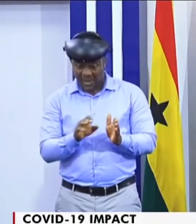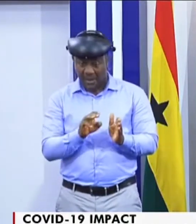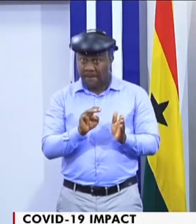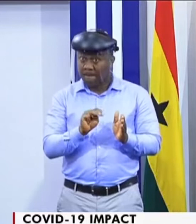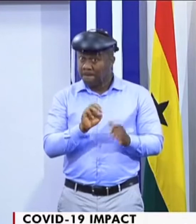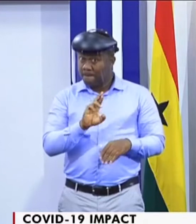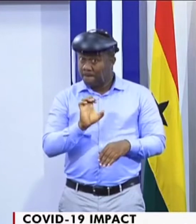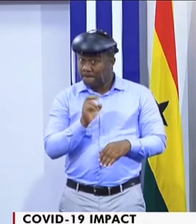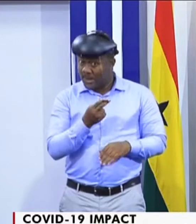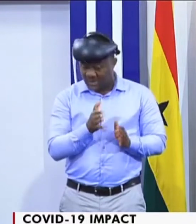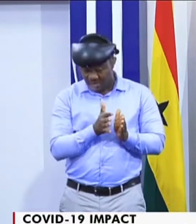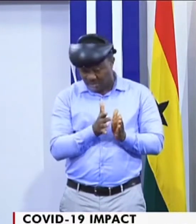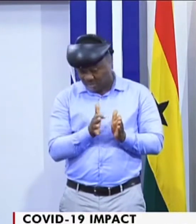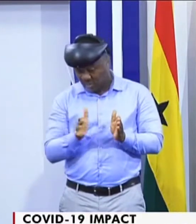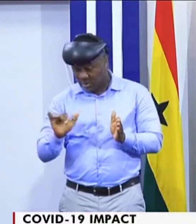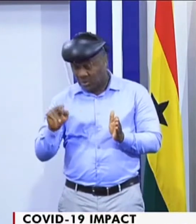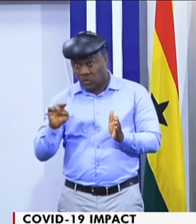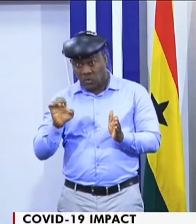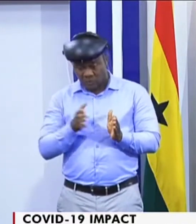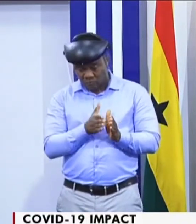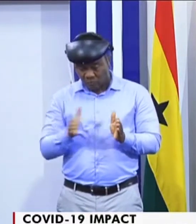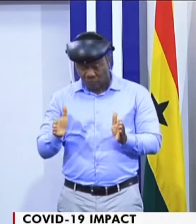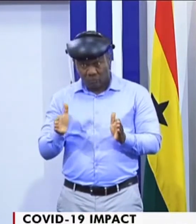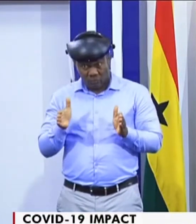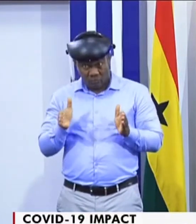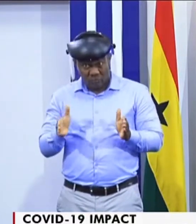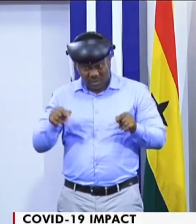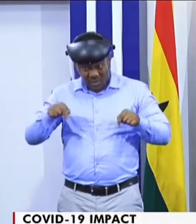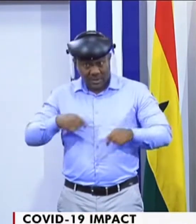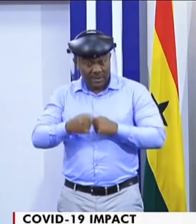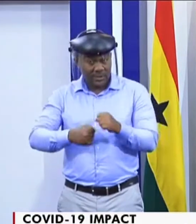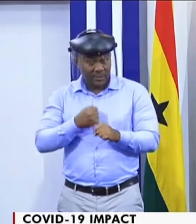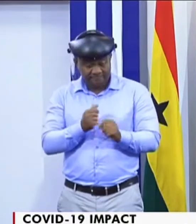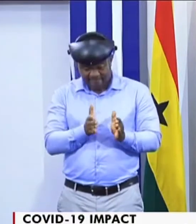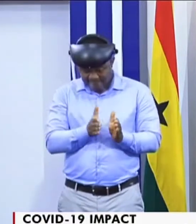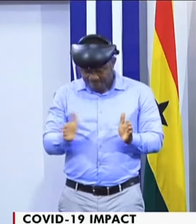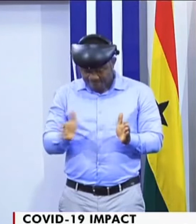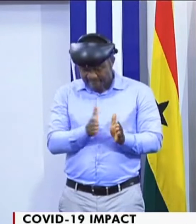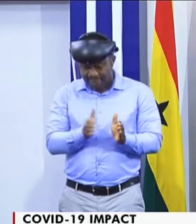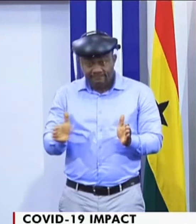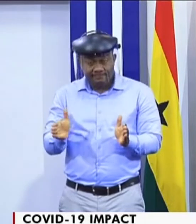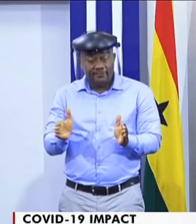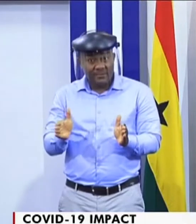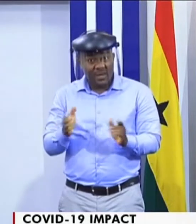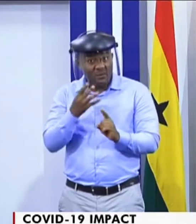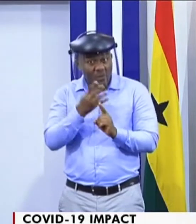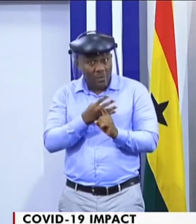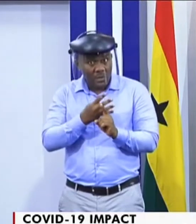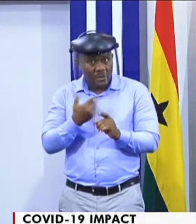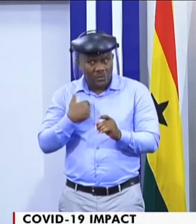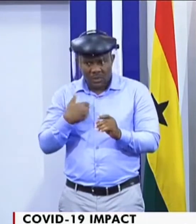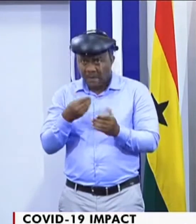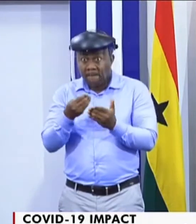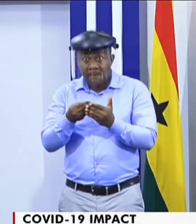and June 2020 we are going to have a loss of